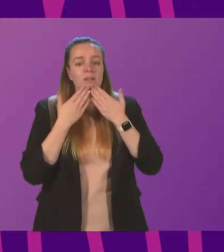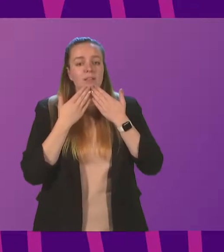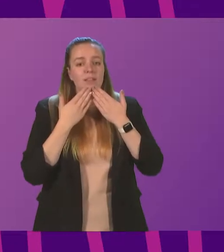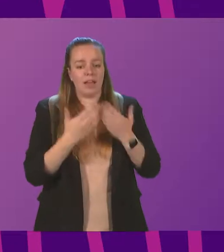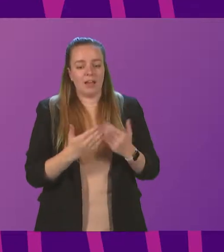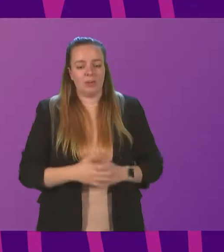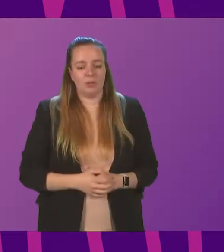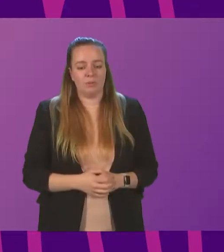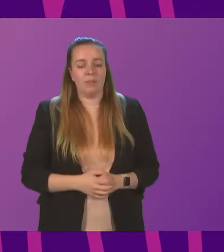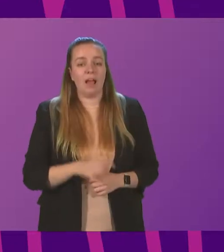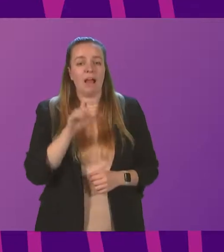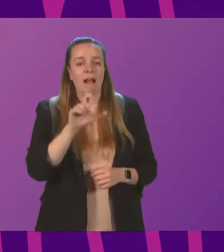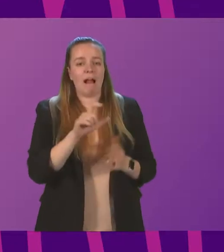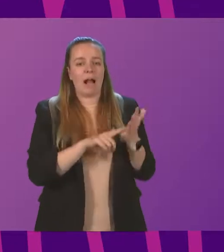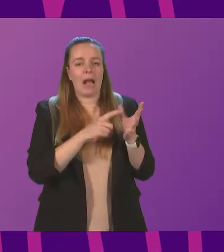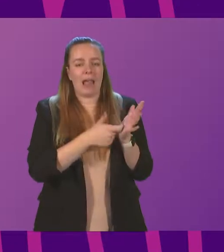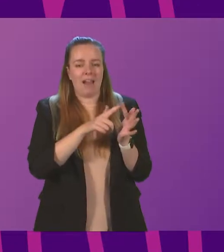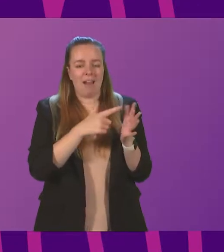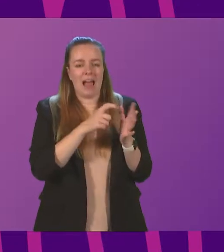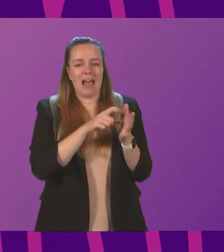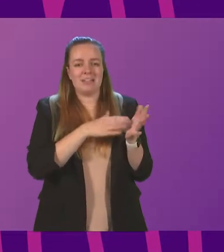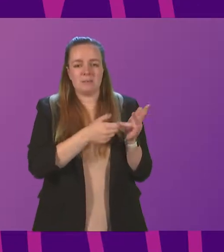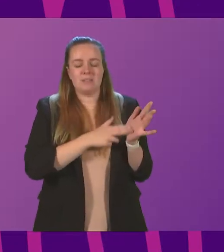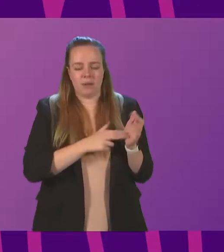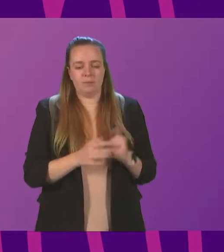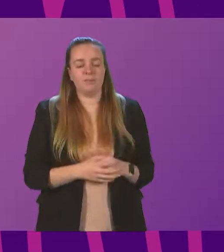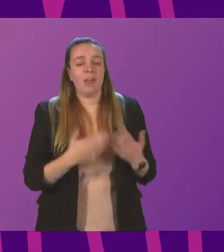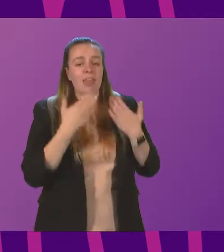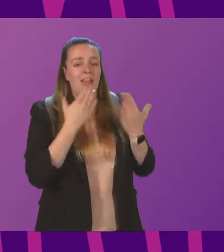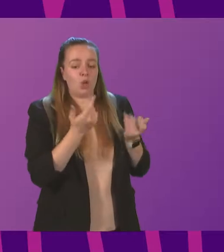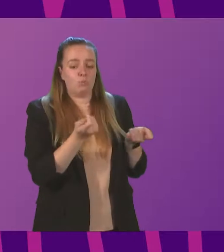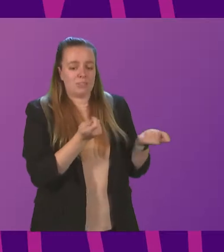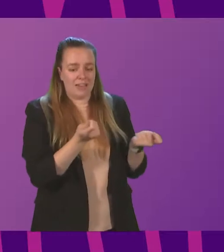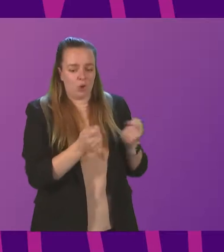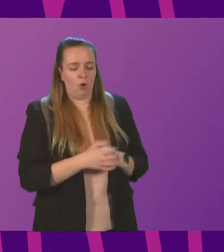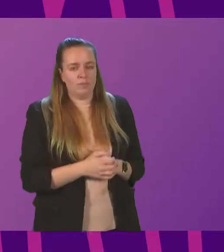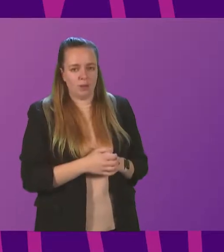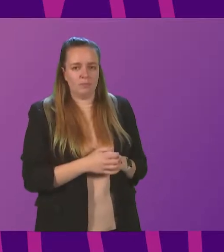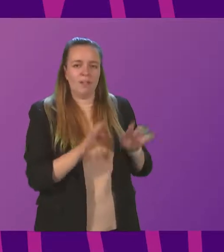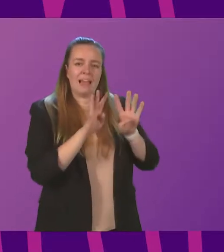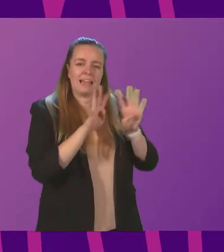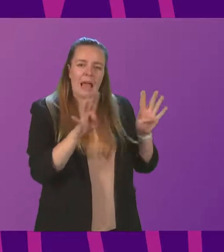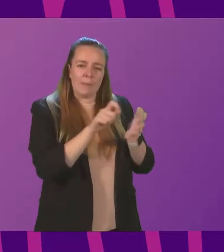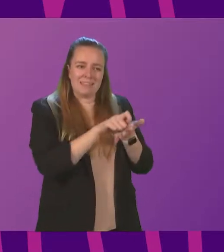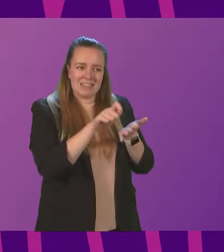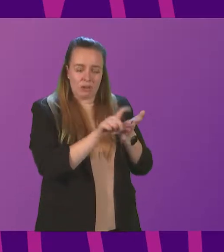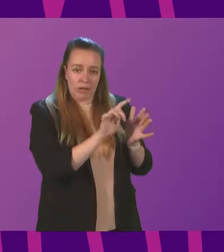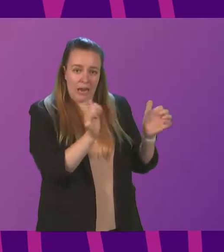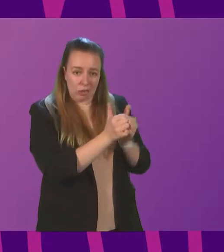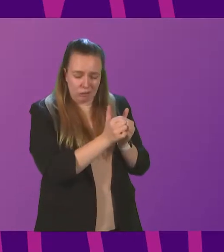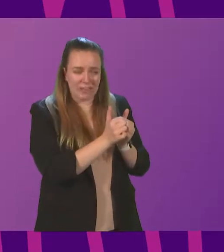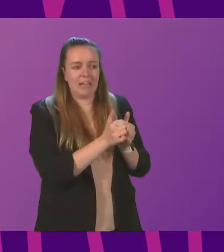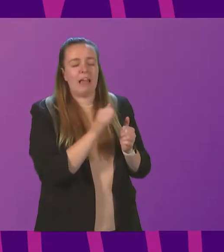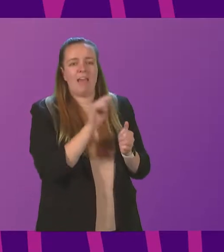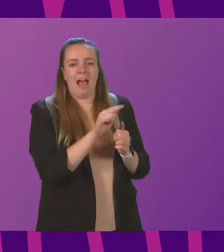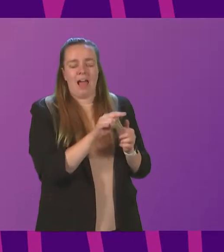Claire Adamson. Thank you, President of the Does the Cabinet Secretary agree that the unprecedented